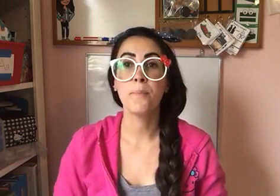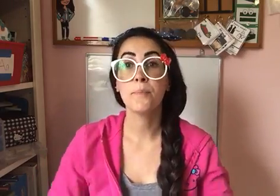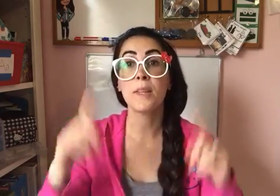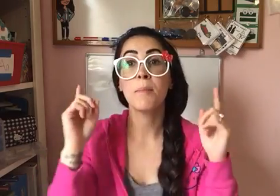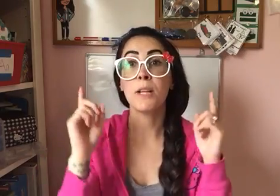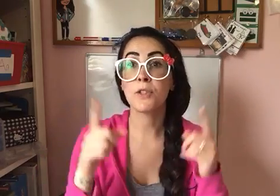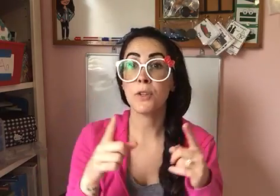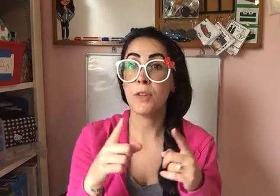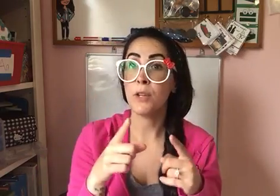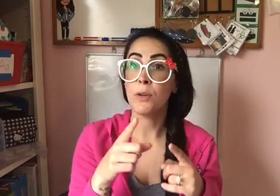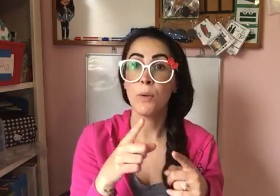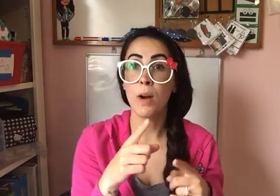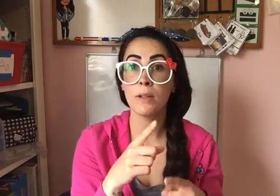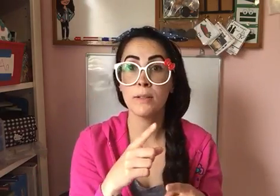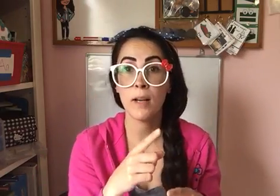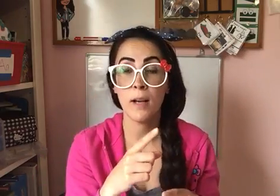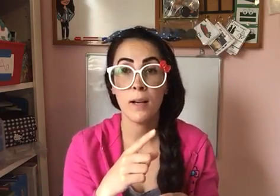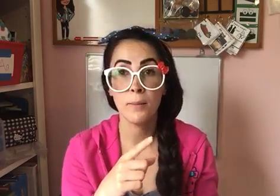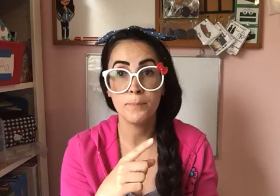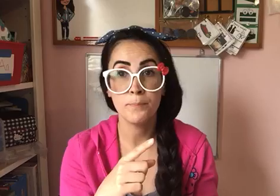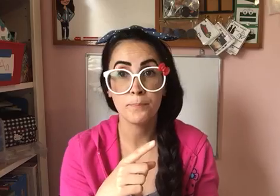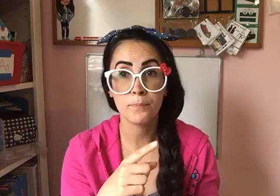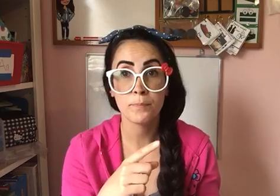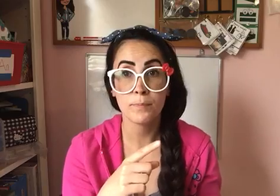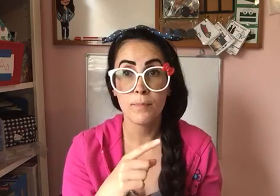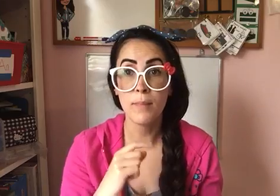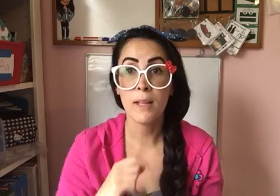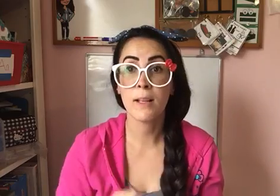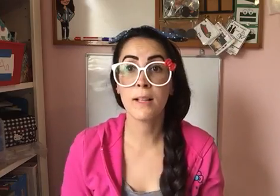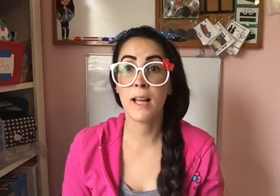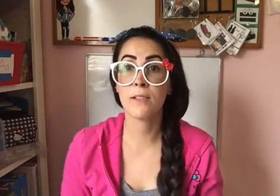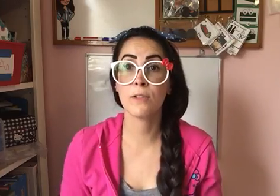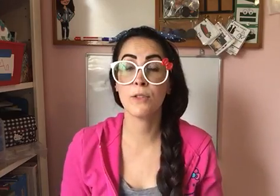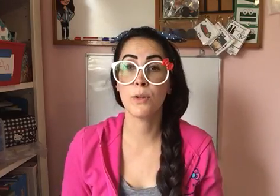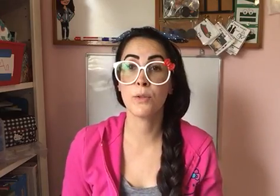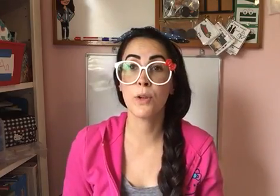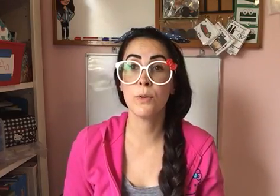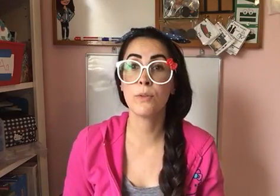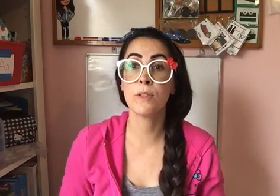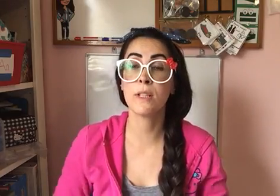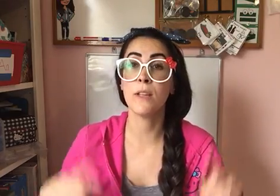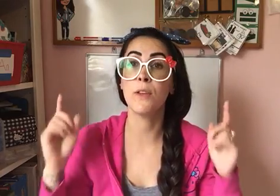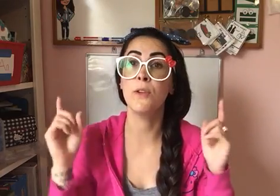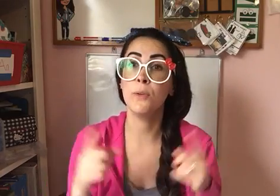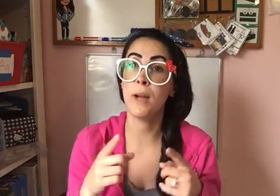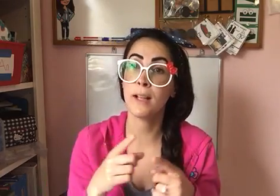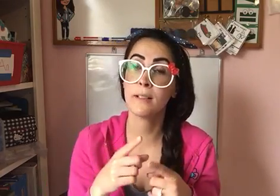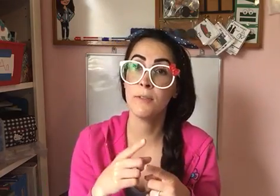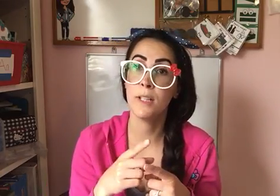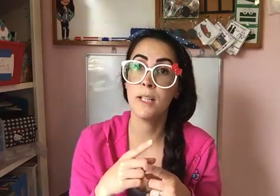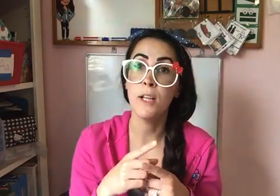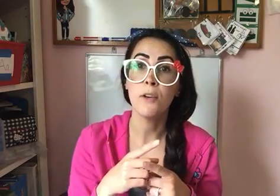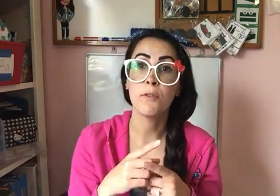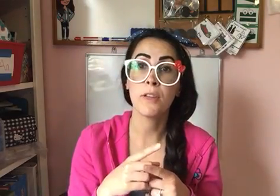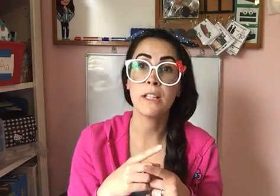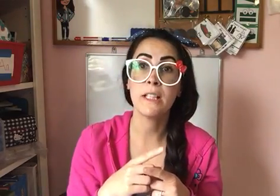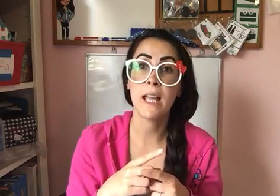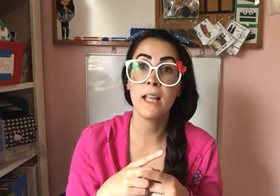Make sure that you go on Class Dojo to see the new activity for the day